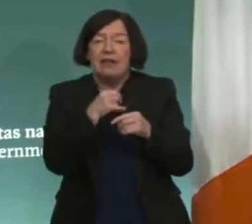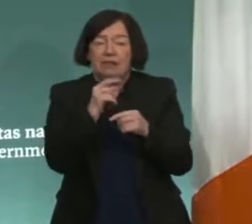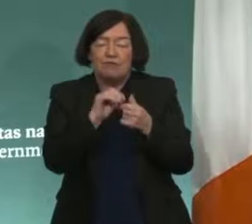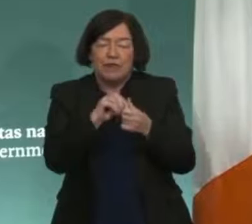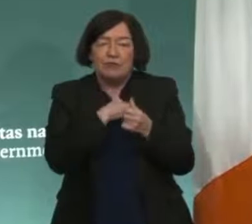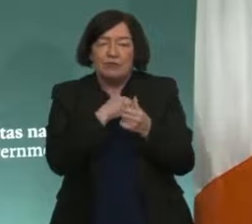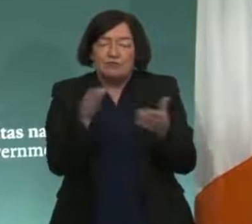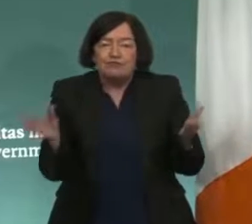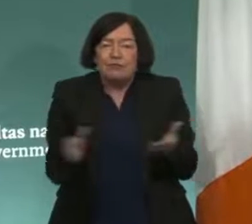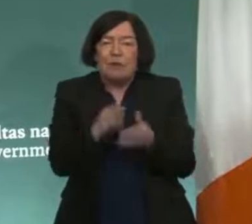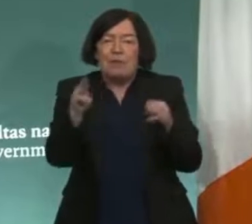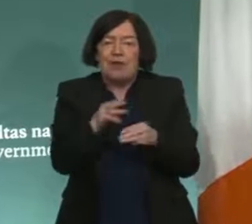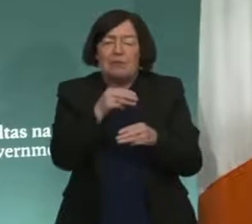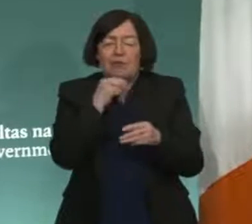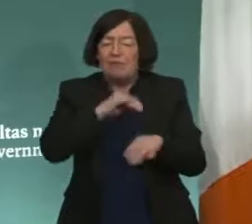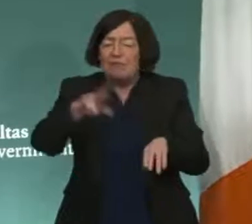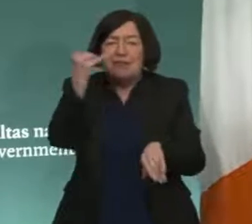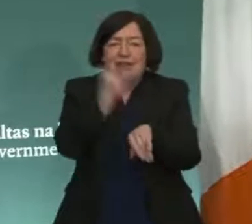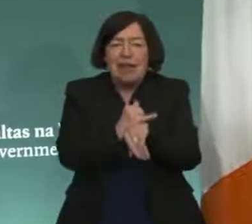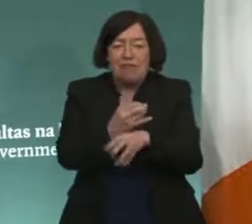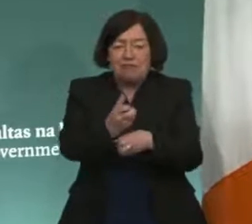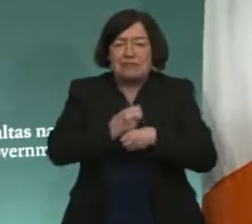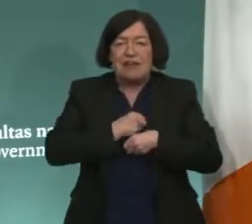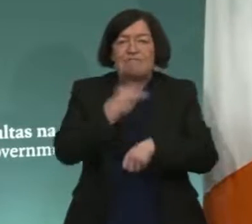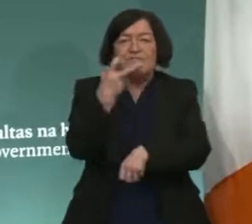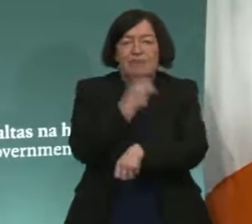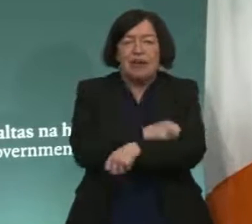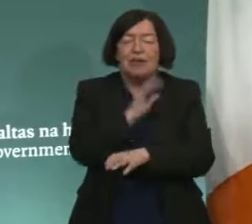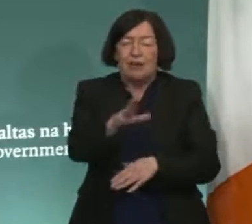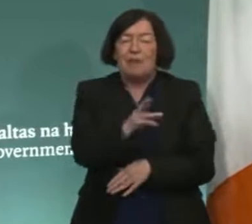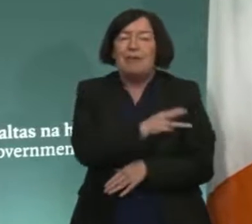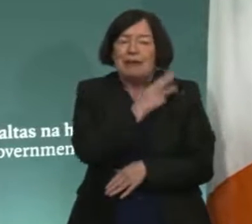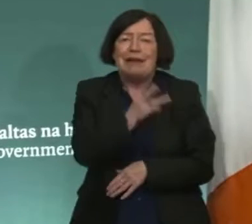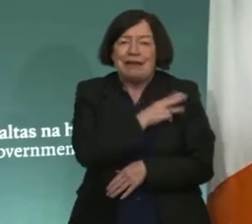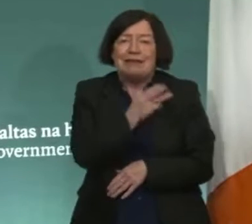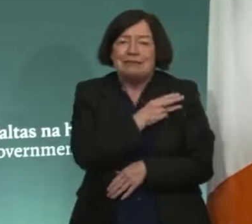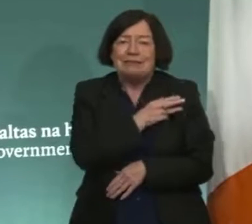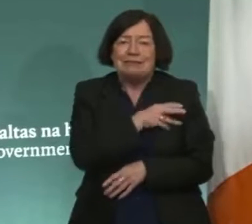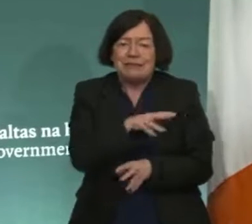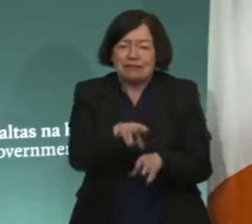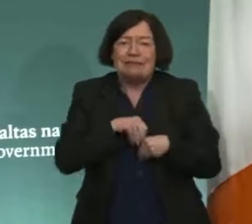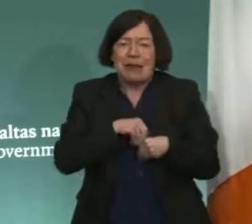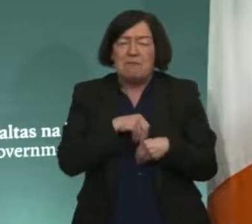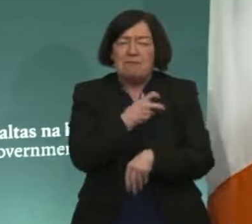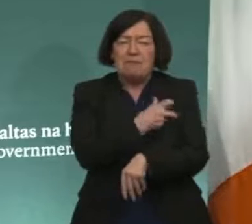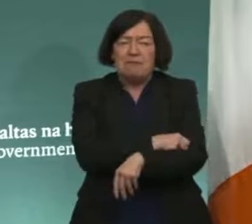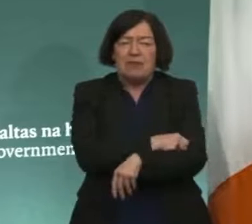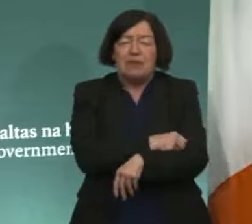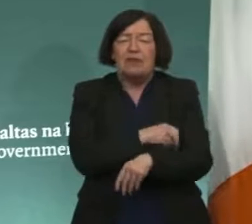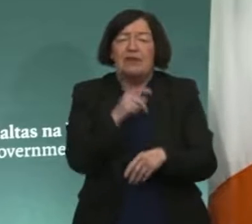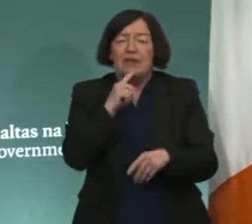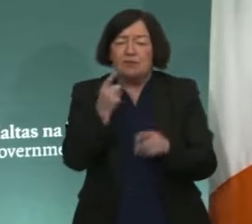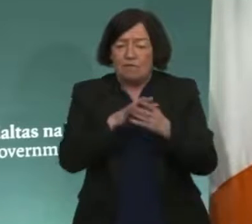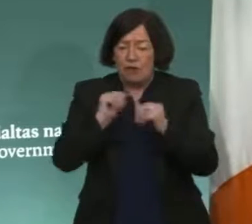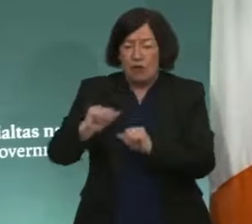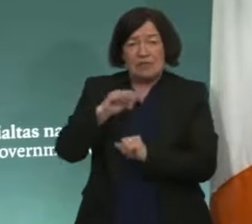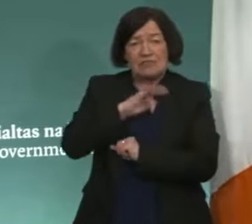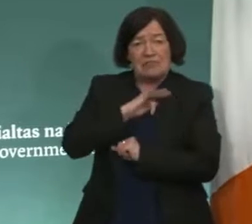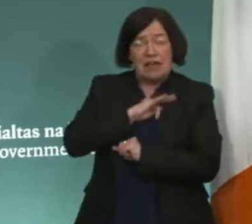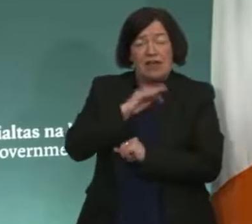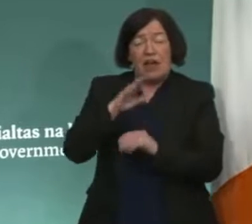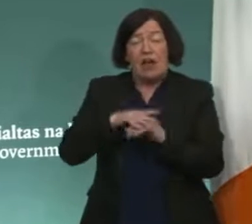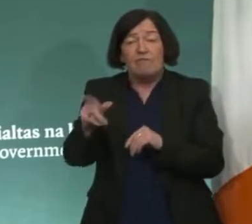people who have not yet received the vaccine to please take it up. More than anything, do it for yourself,